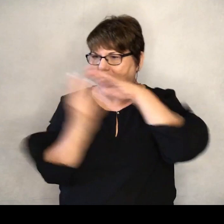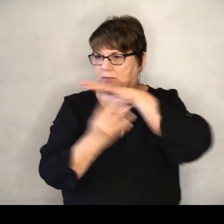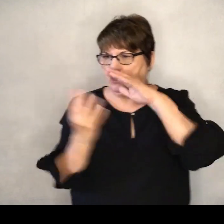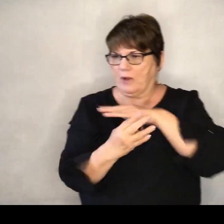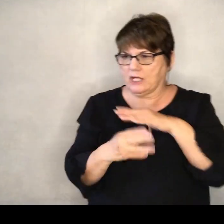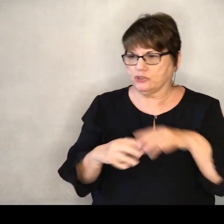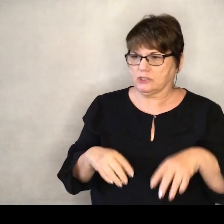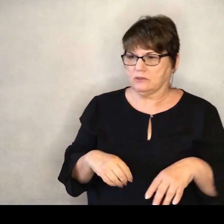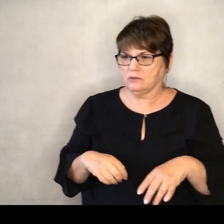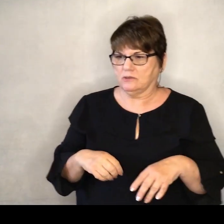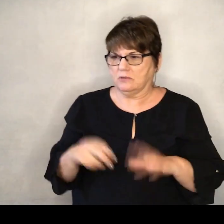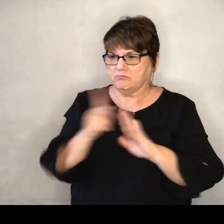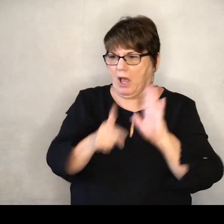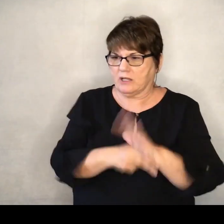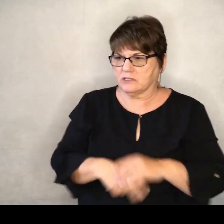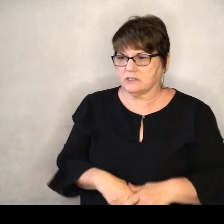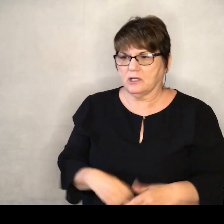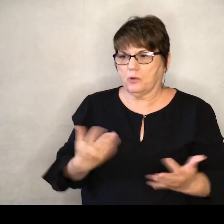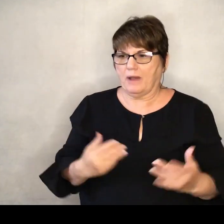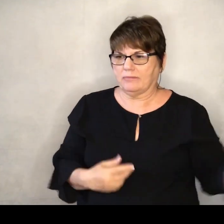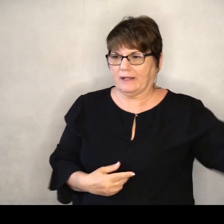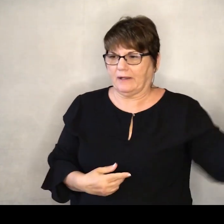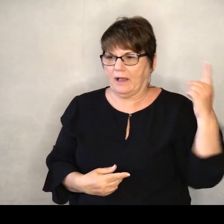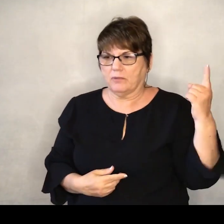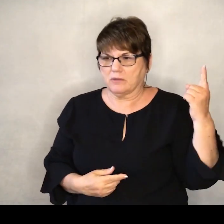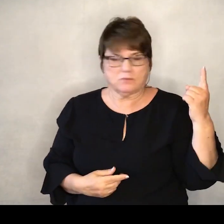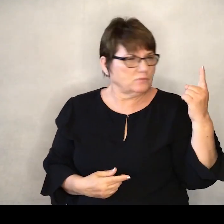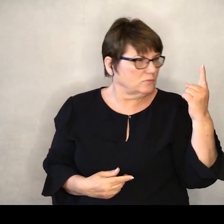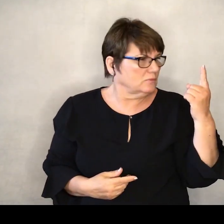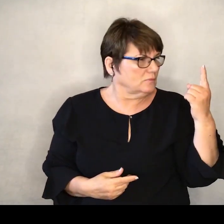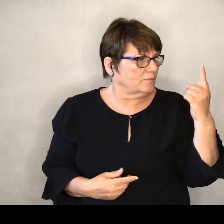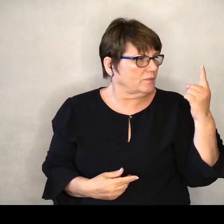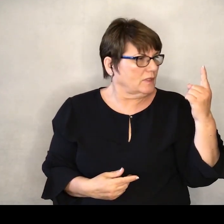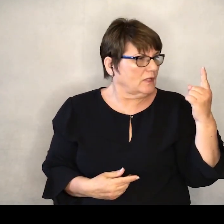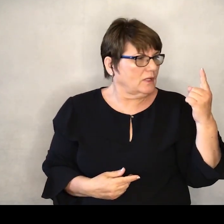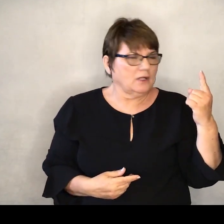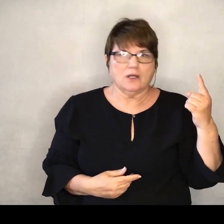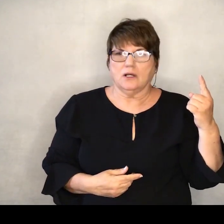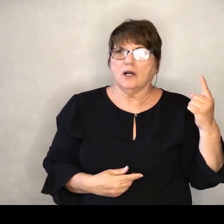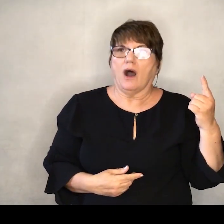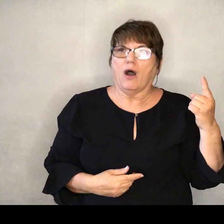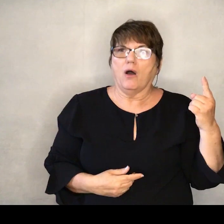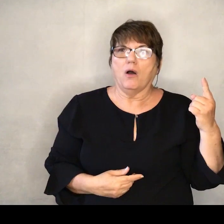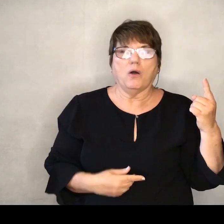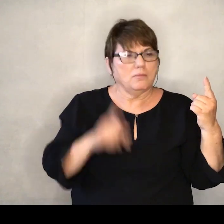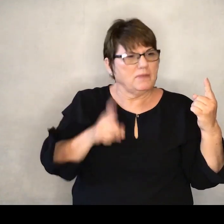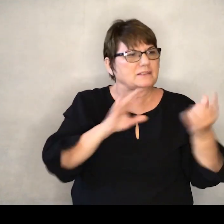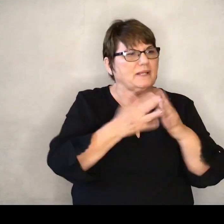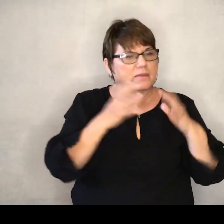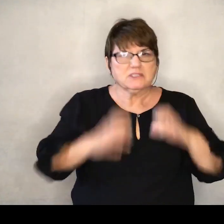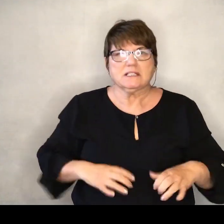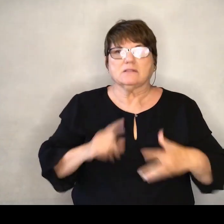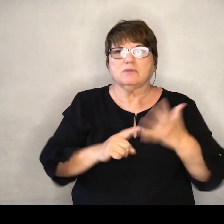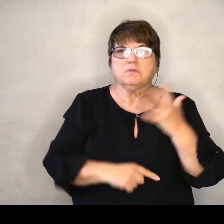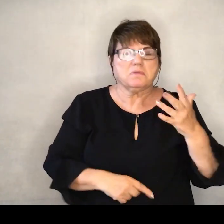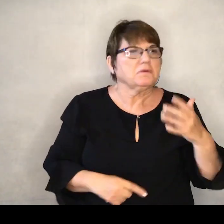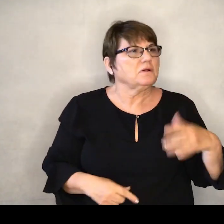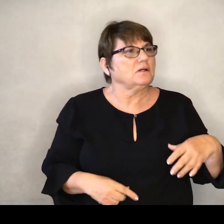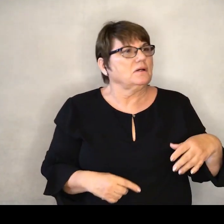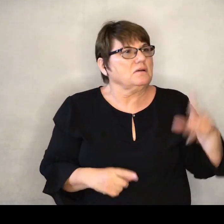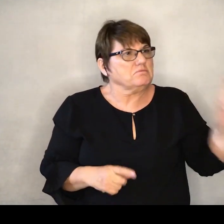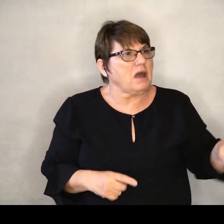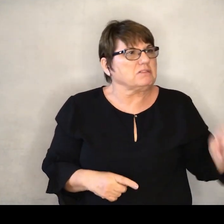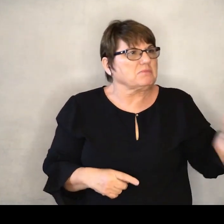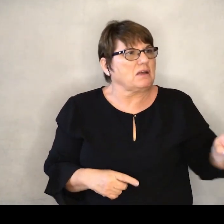We wait for people to come to us, then we arduously process them towards the goal of citizenship. And in so doing,